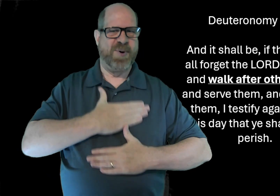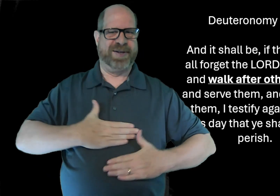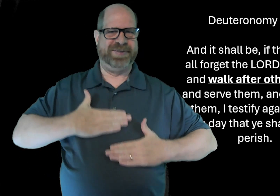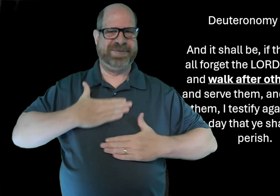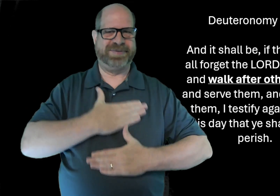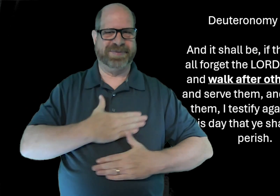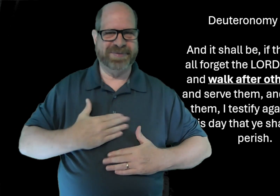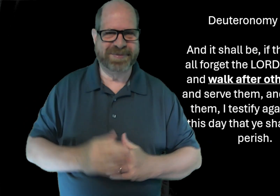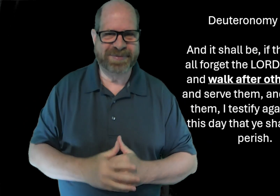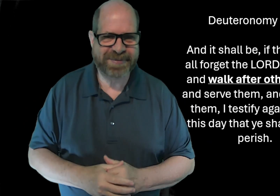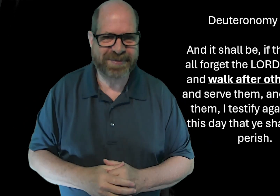And then you'll have enjoyment.